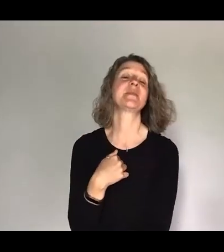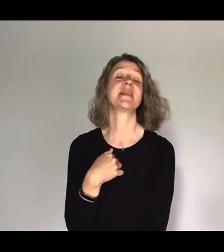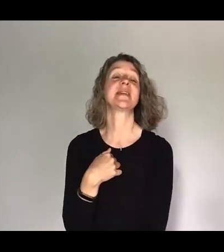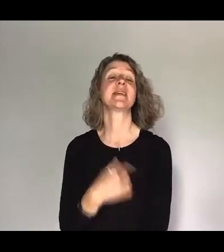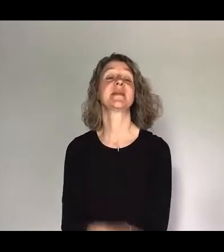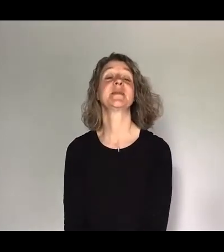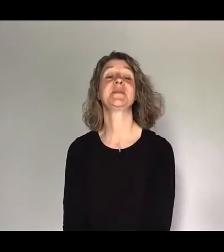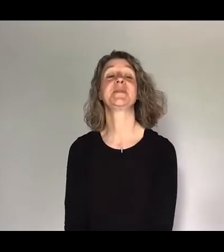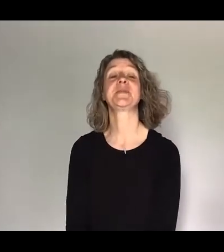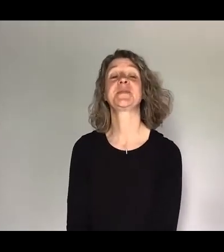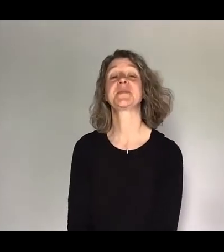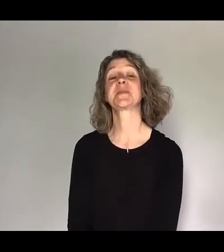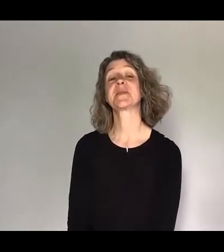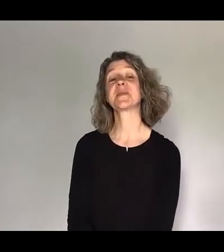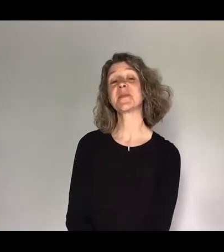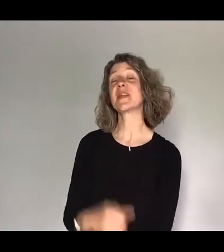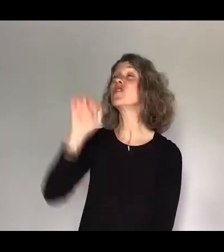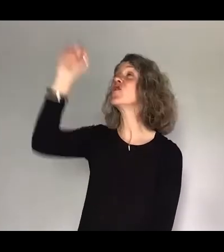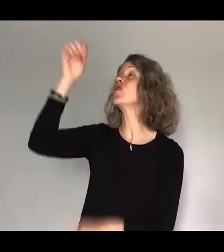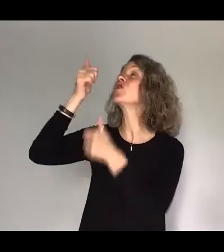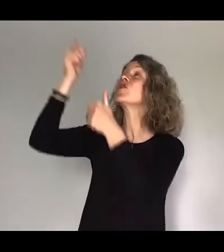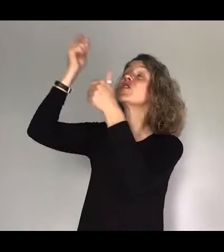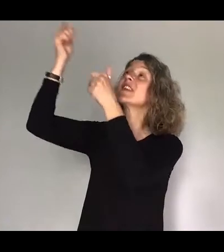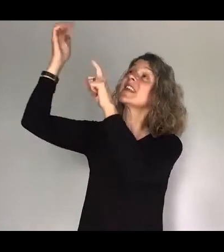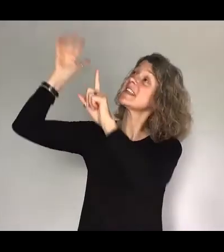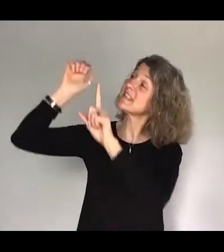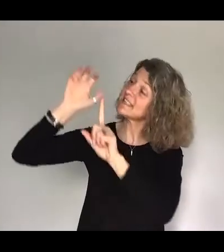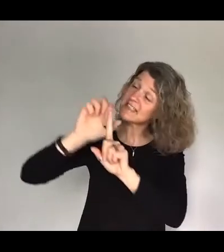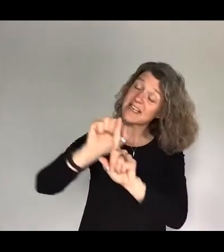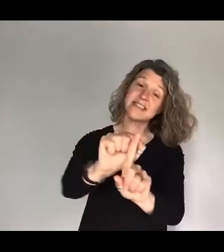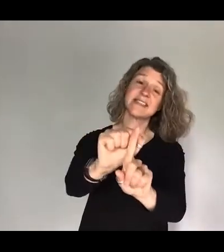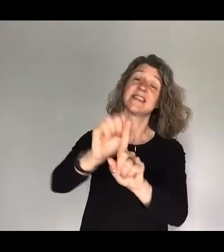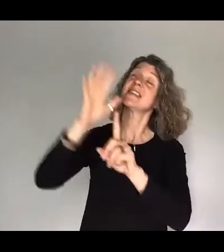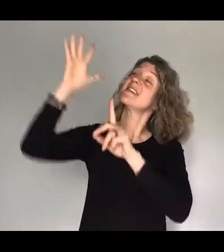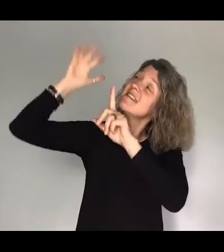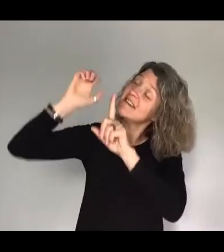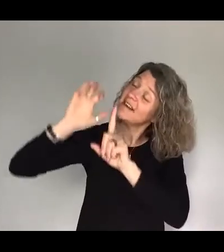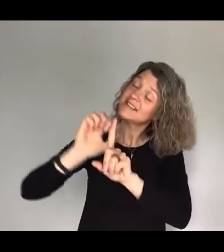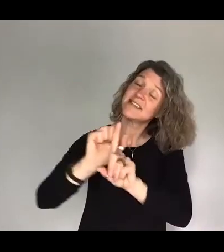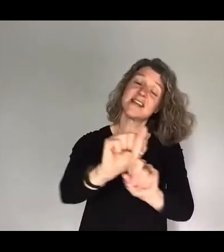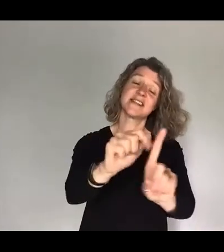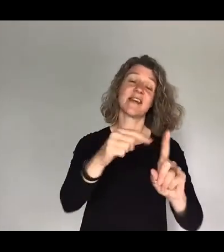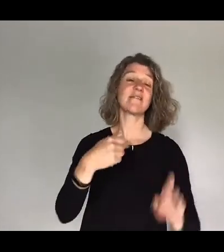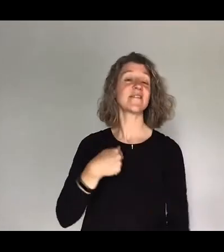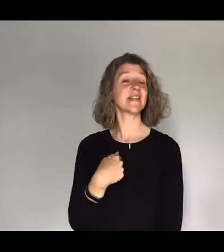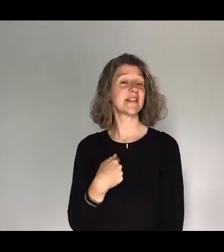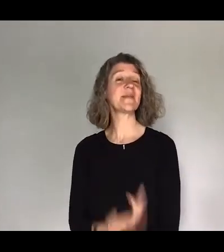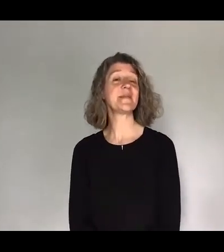yes I believe your goodness is running after it's running after me